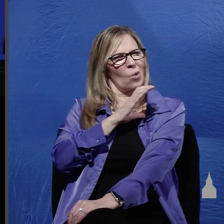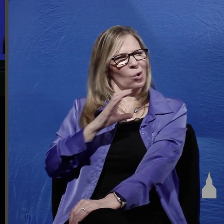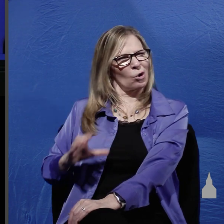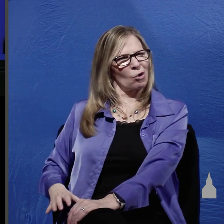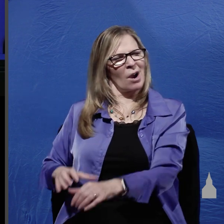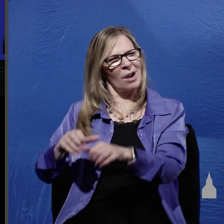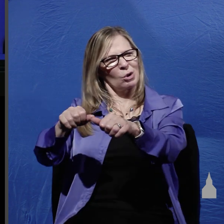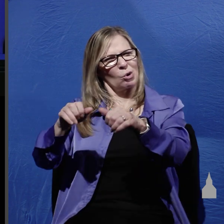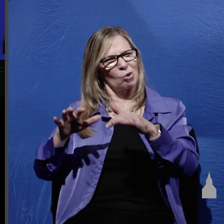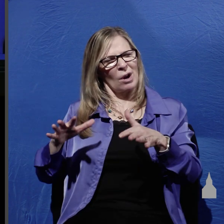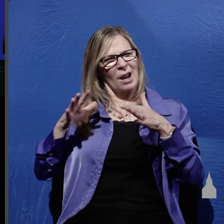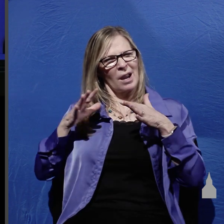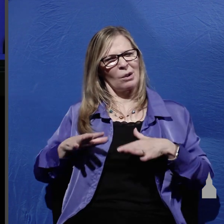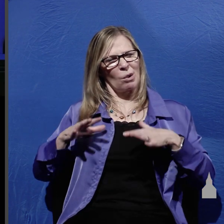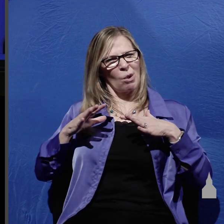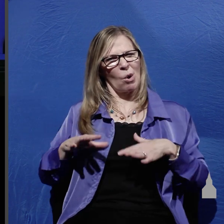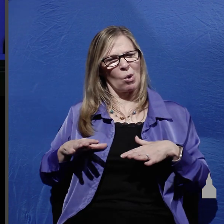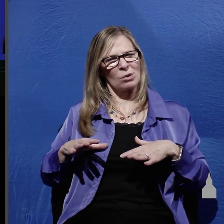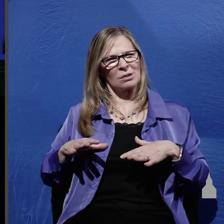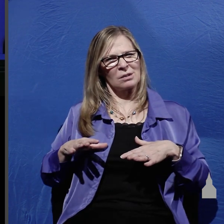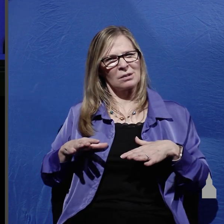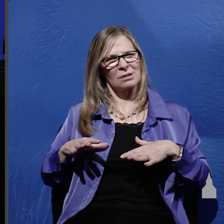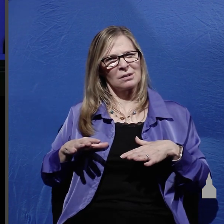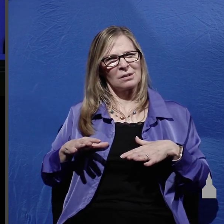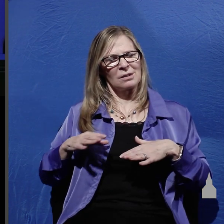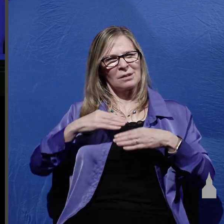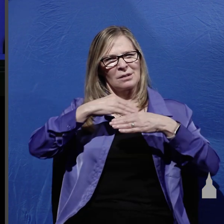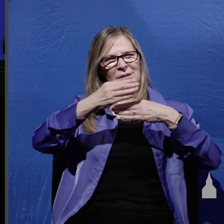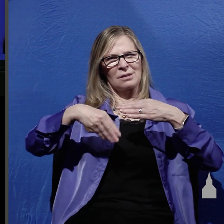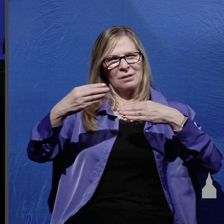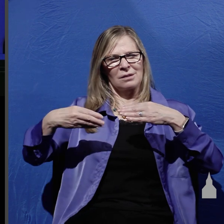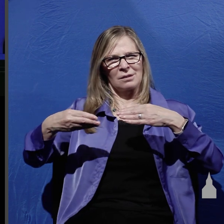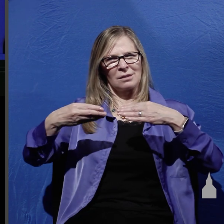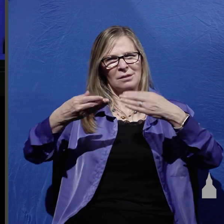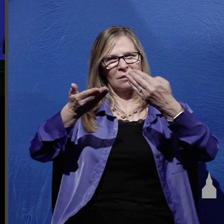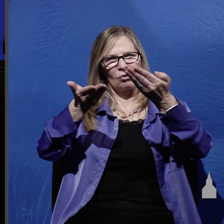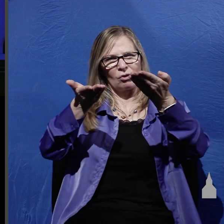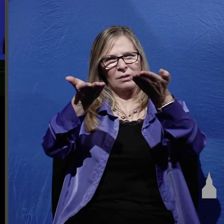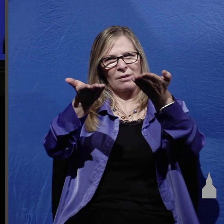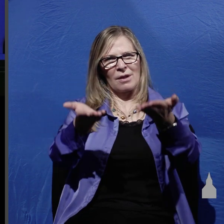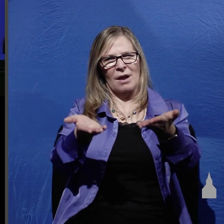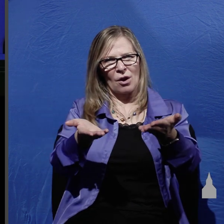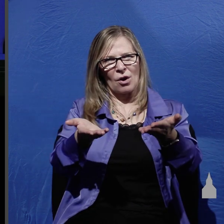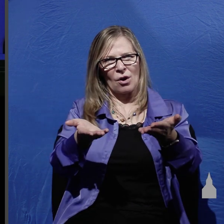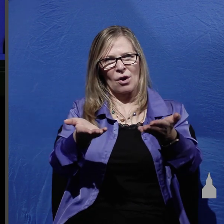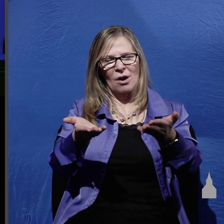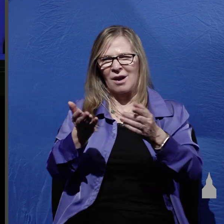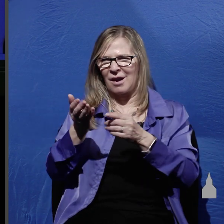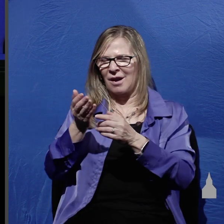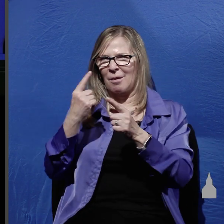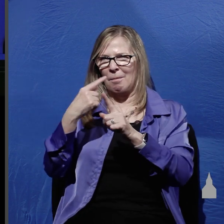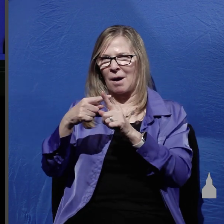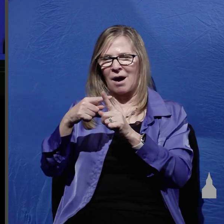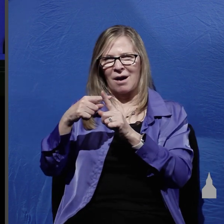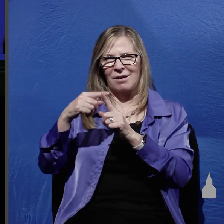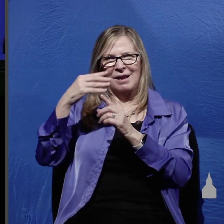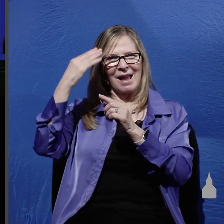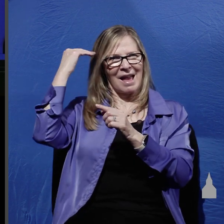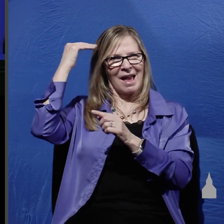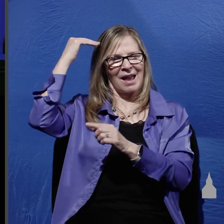clothes undisturbed and his headband rolled up in a place by itself it just doesn't make sense